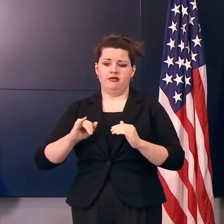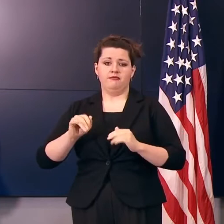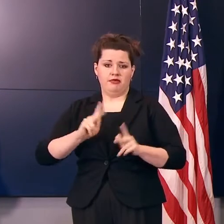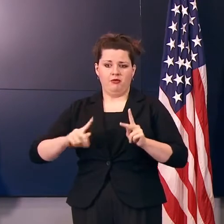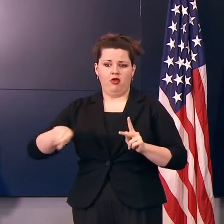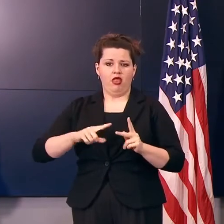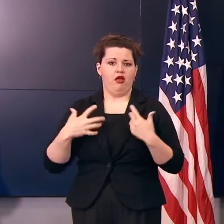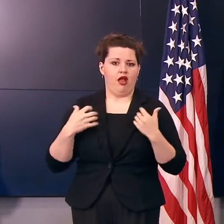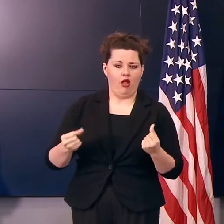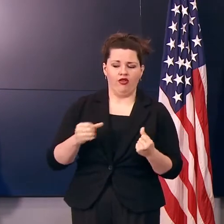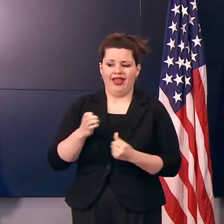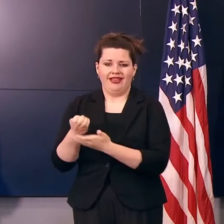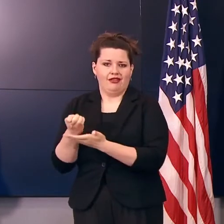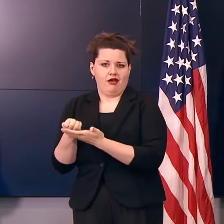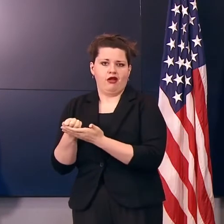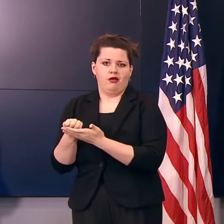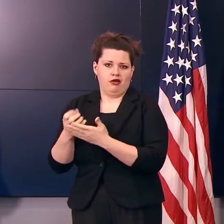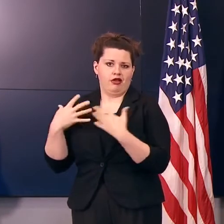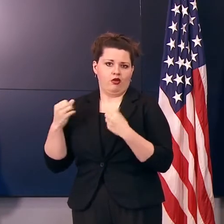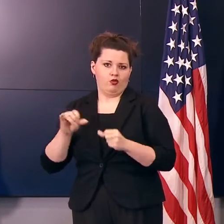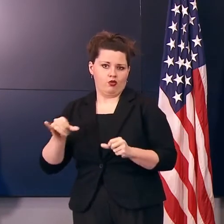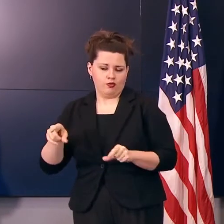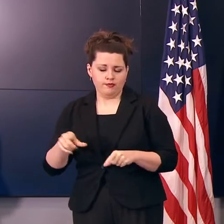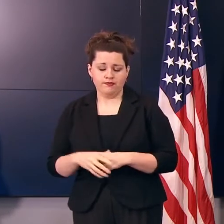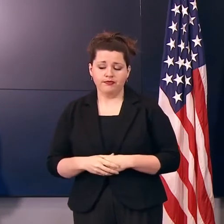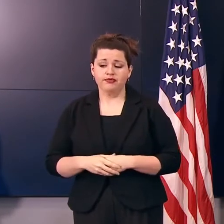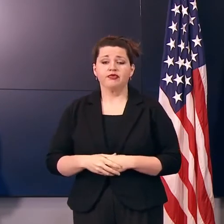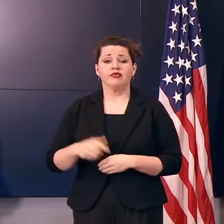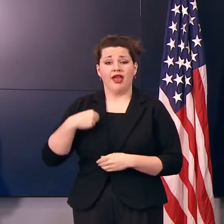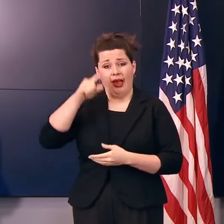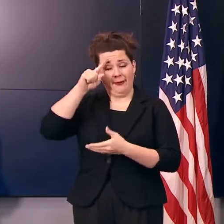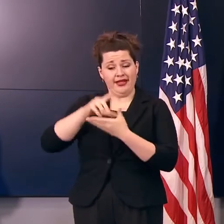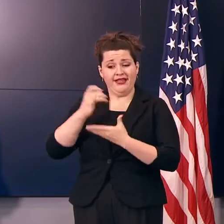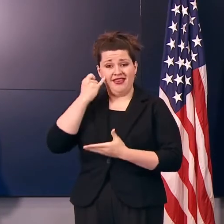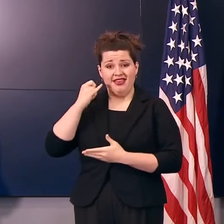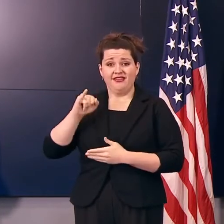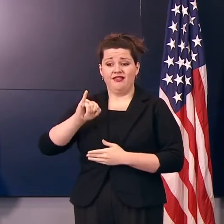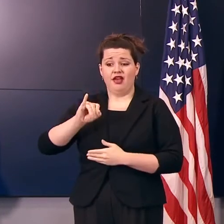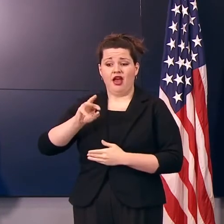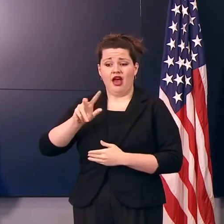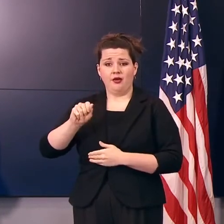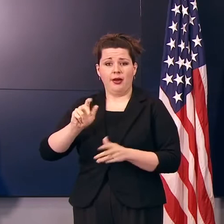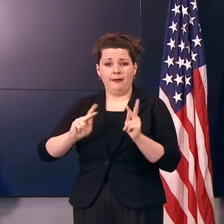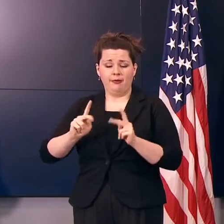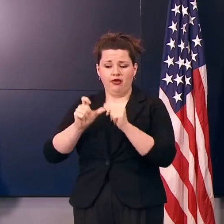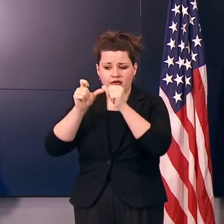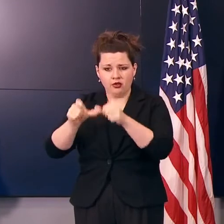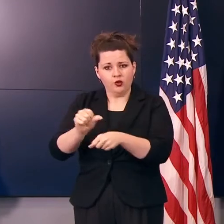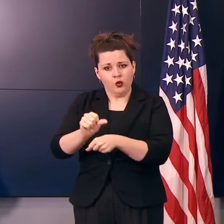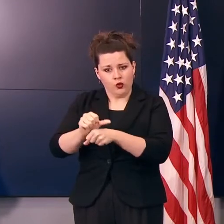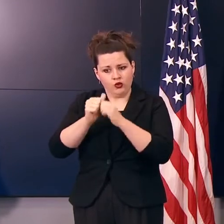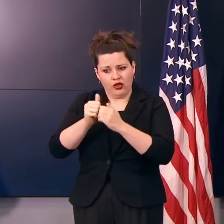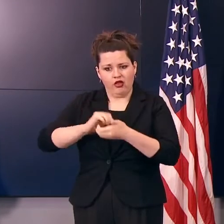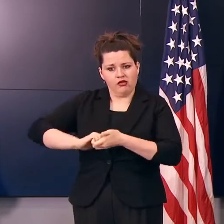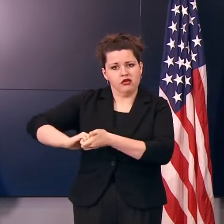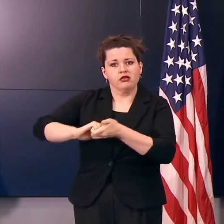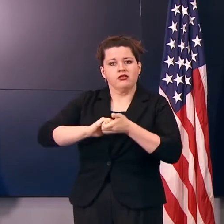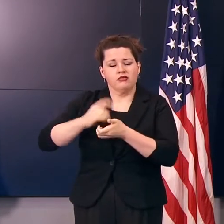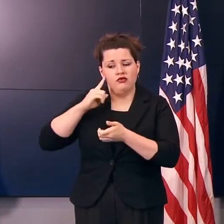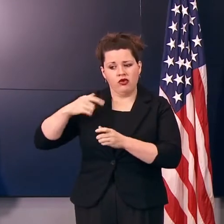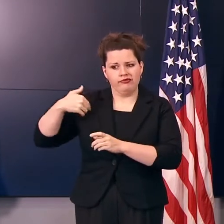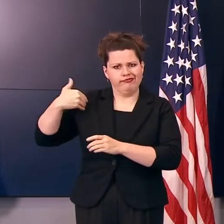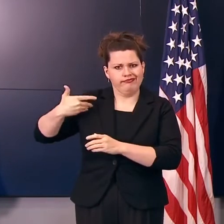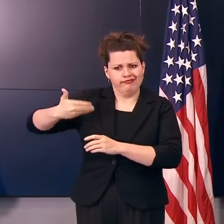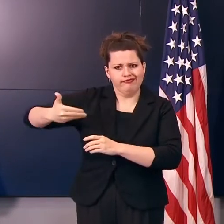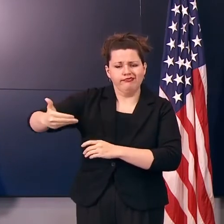and the health of our economy. I believe that if Iowans continue working together as we have the last few months, we can protect